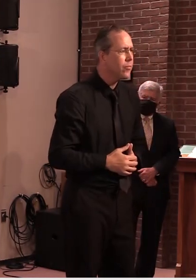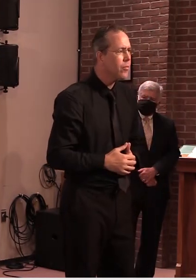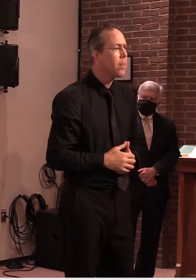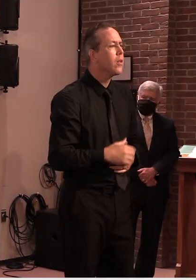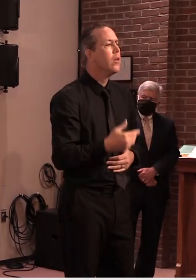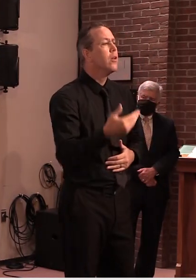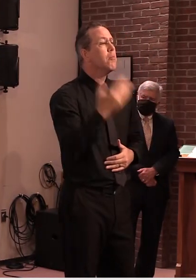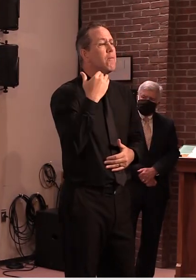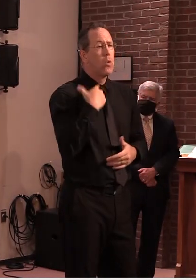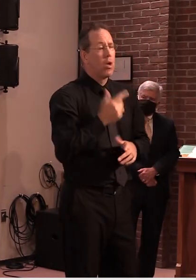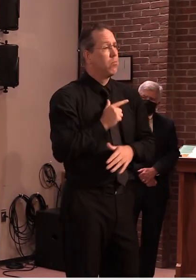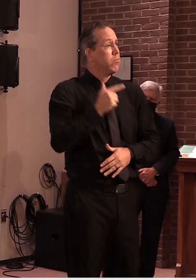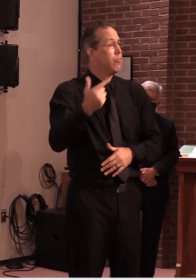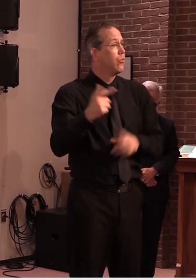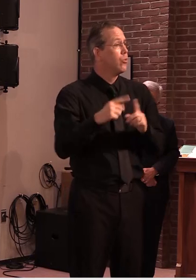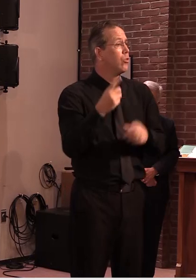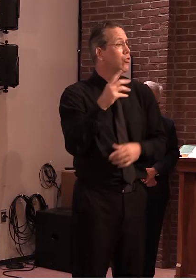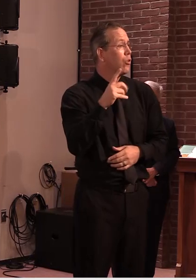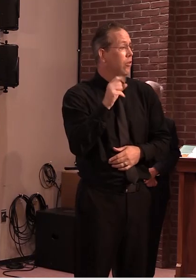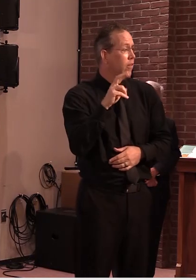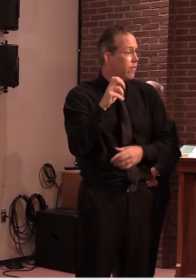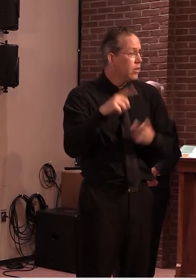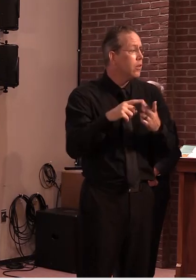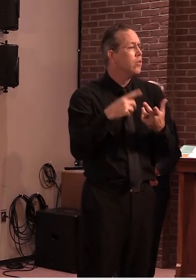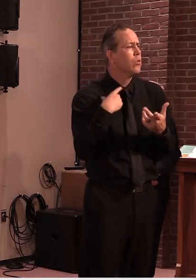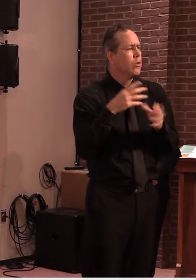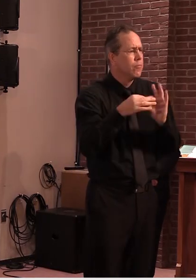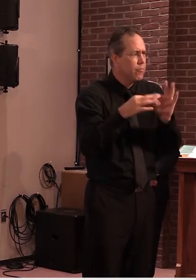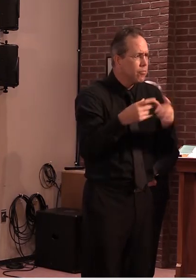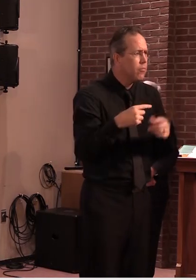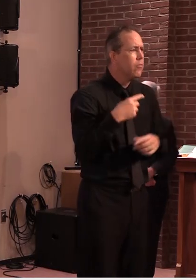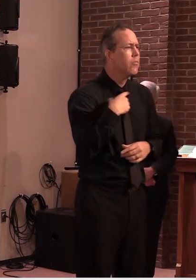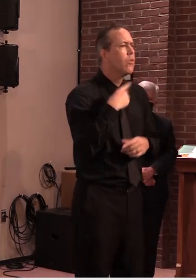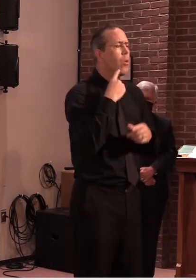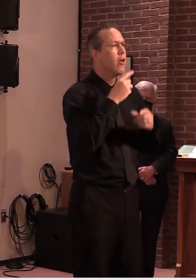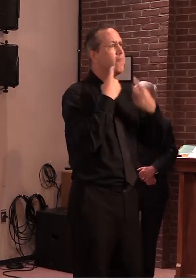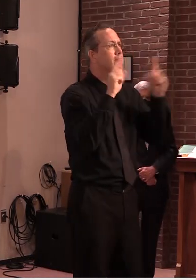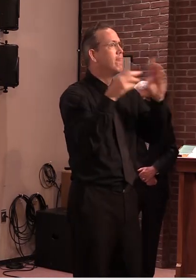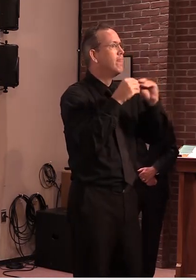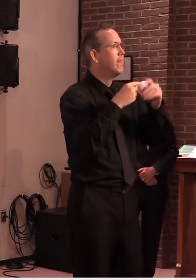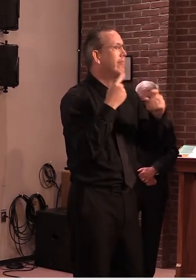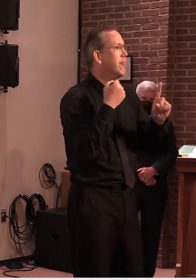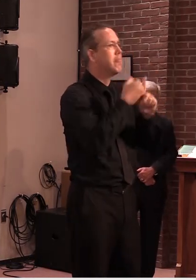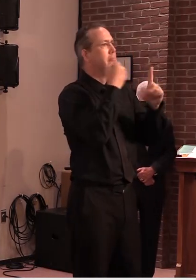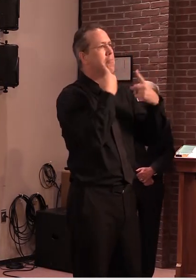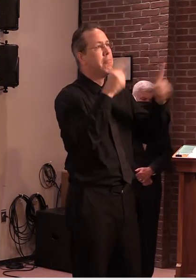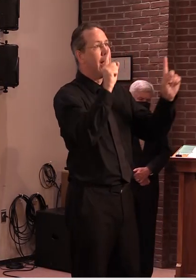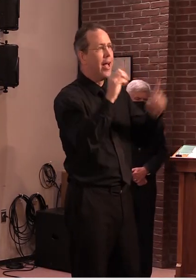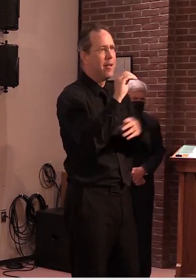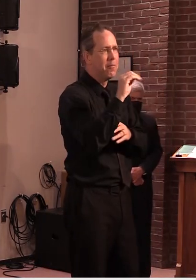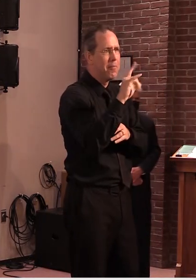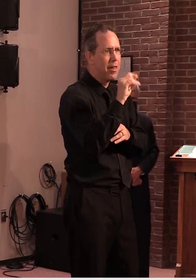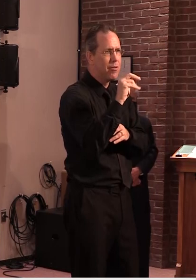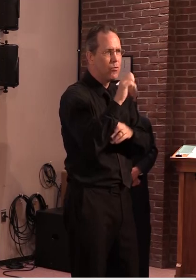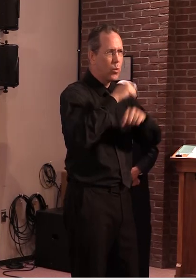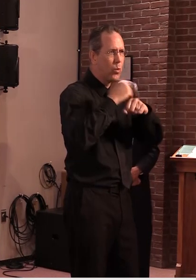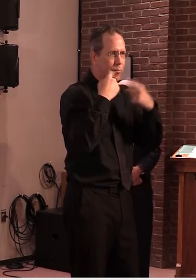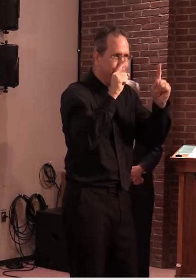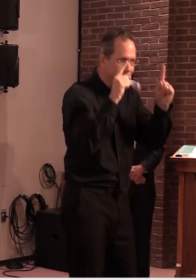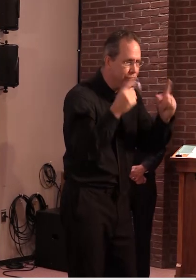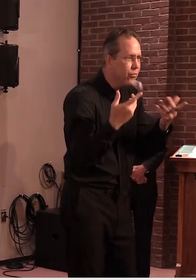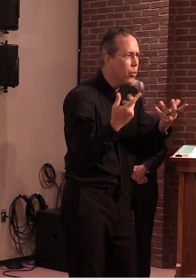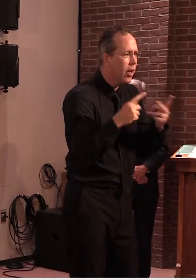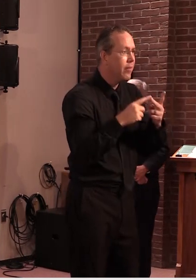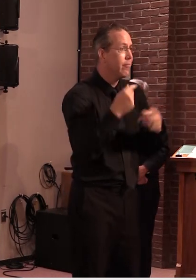I want to recognize a milestone in our covet 19 response as of yesterday we tested more than